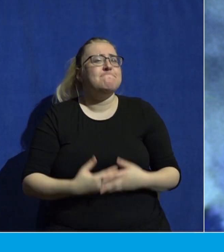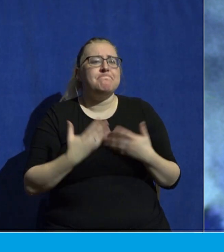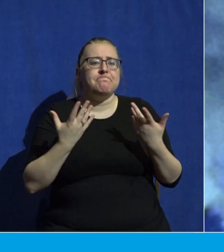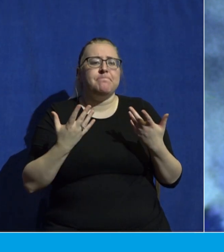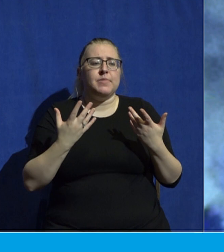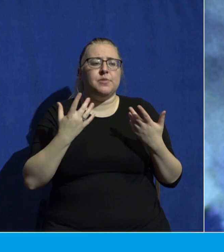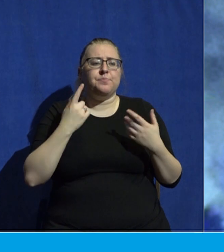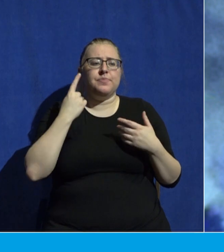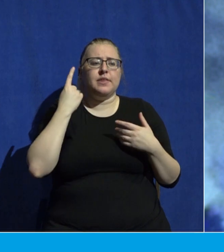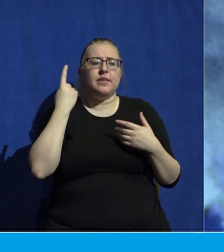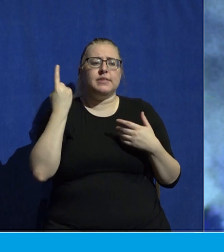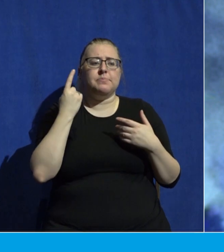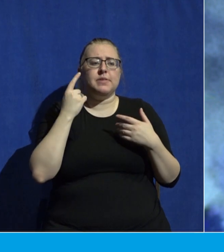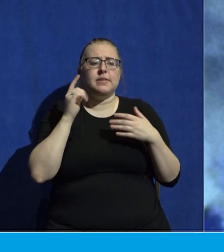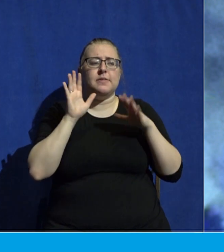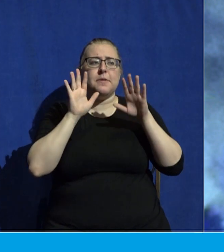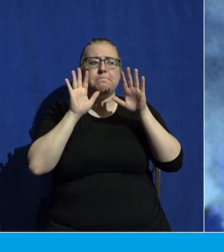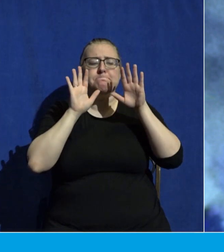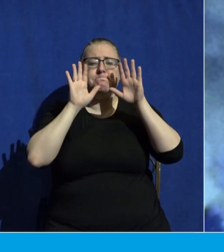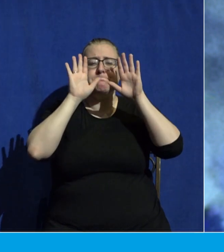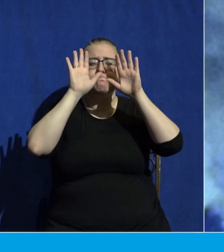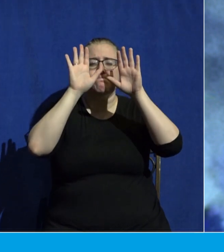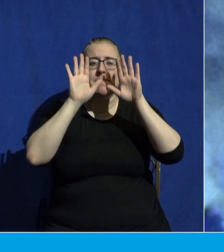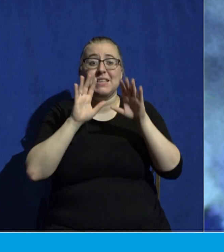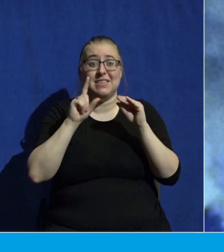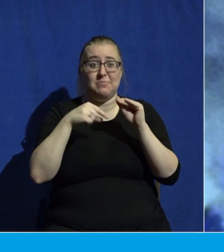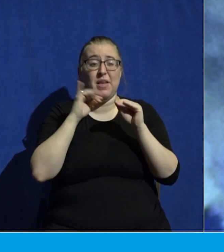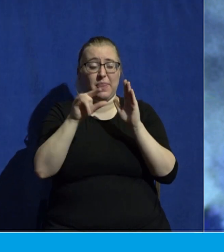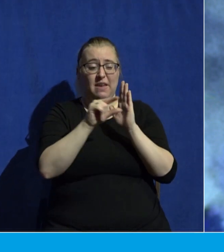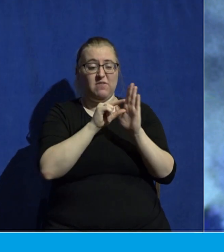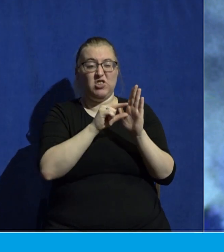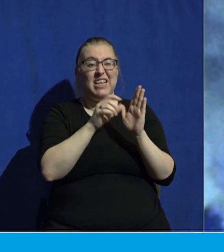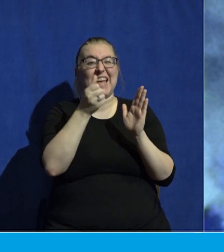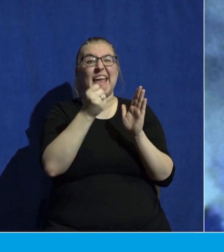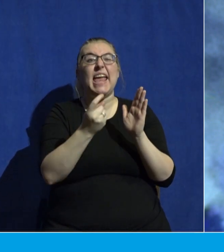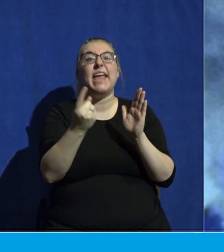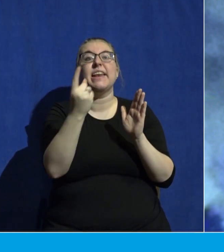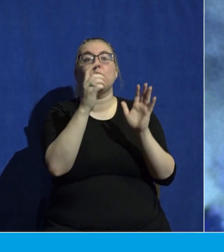Anyone can get in on this. Anyone. Is that not shocking?